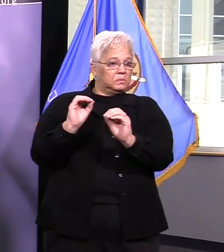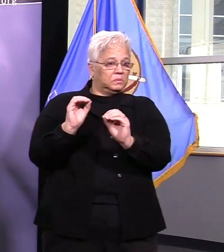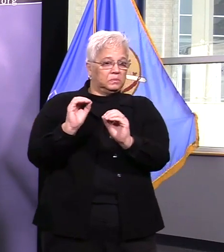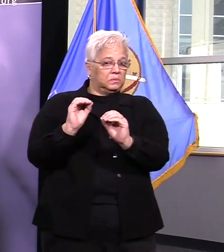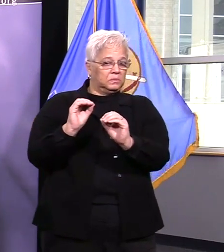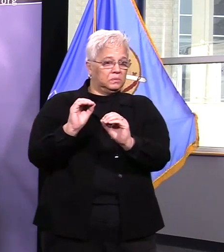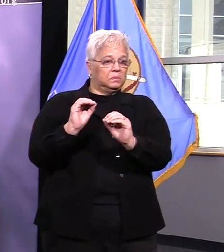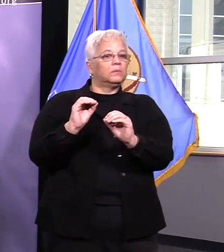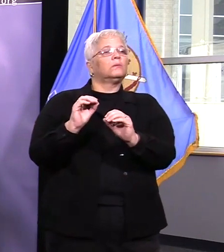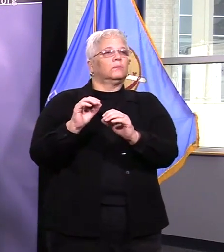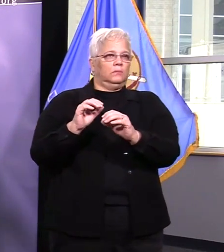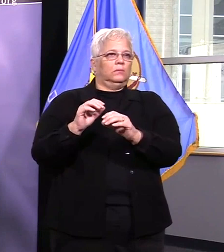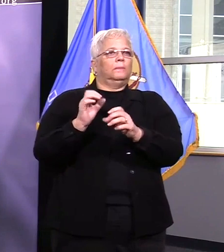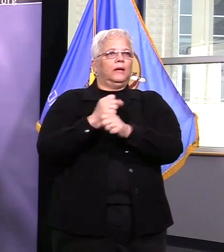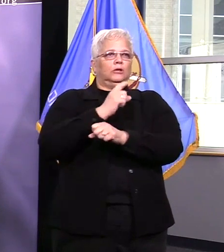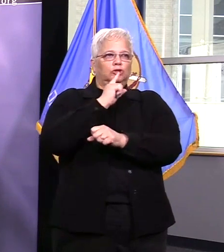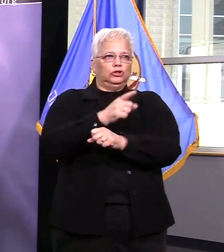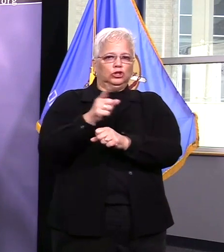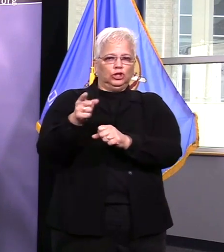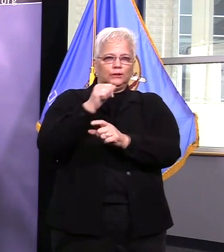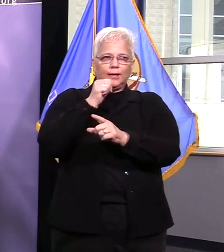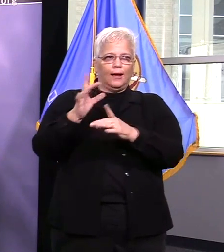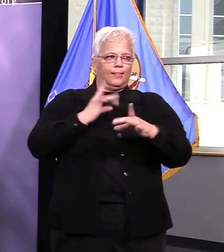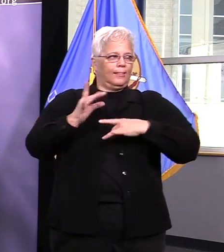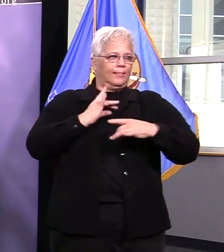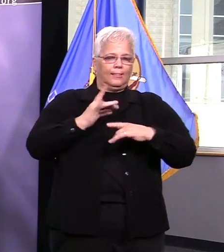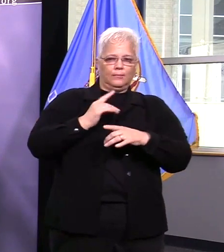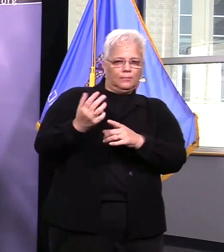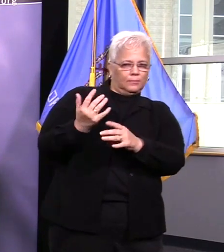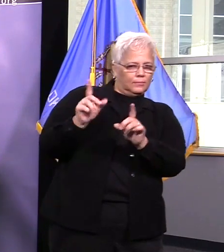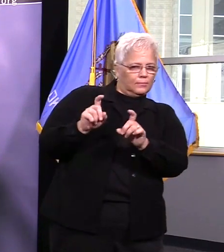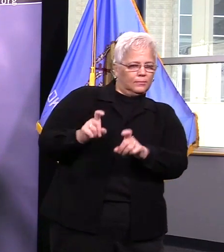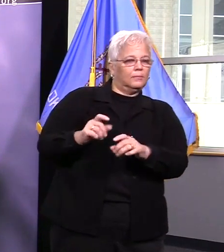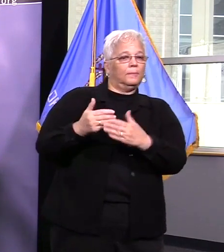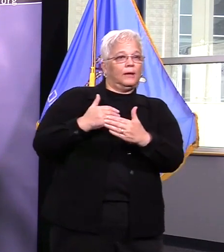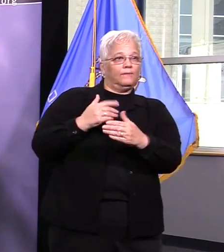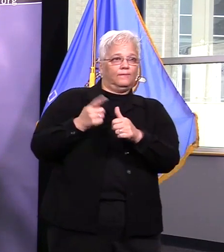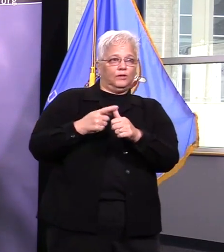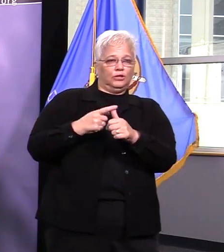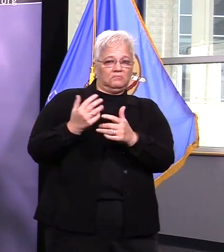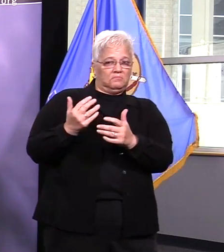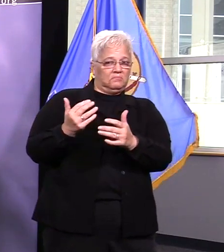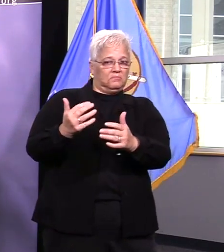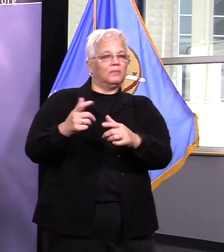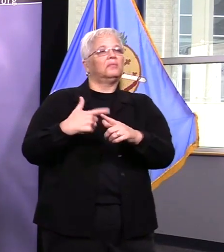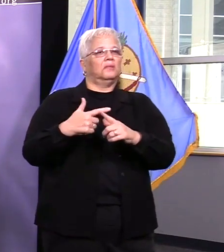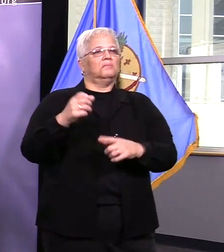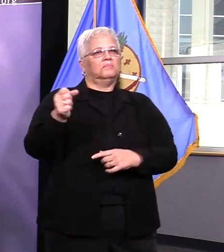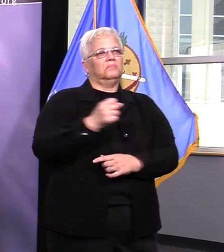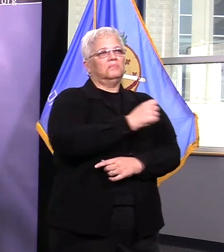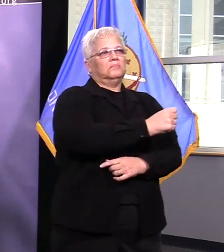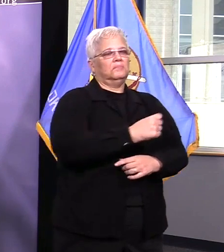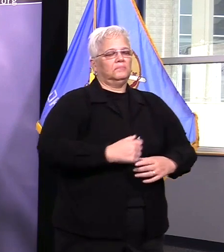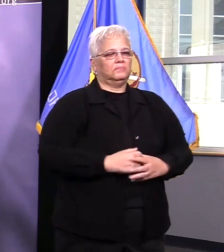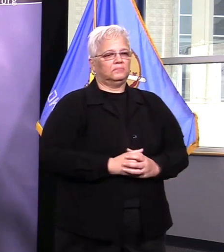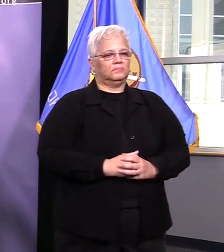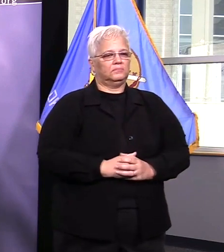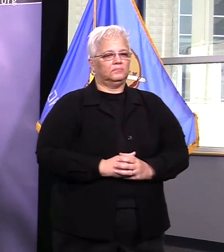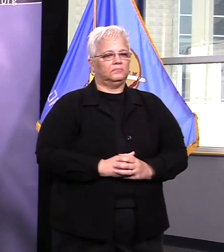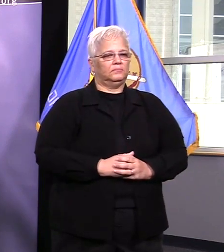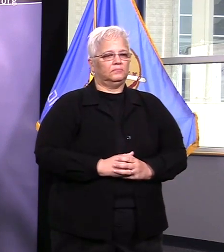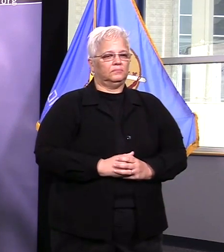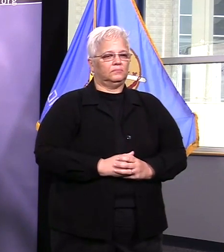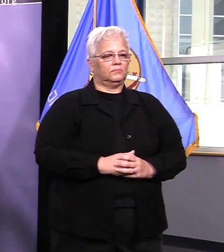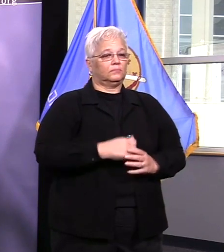we continue to allow video visitation and within the next few days we will start allowing one free five minute